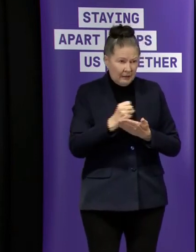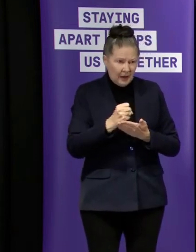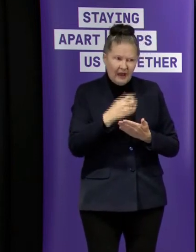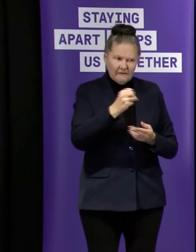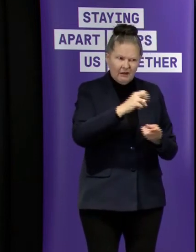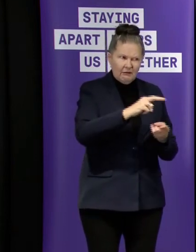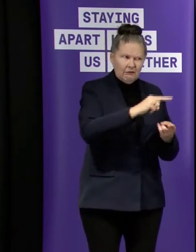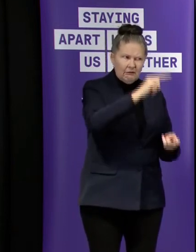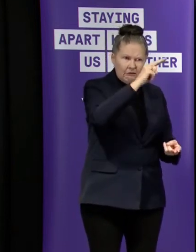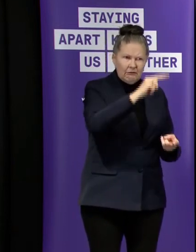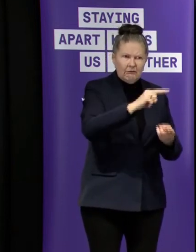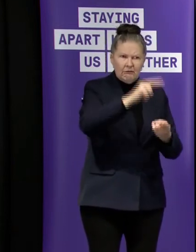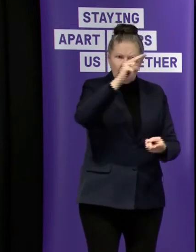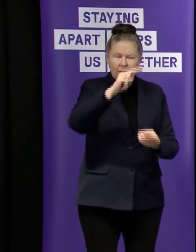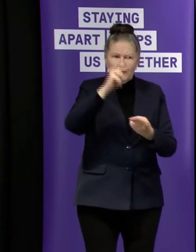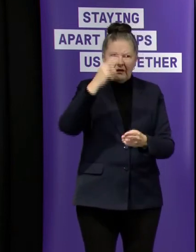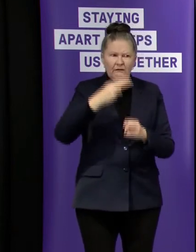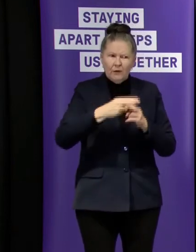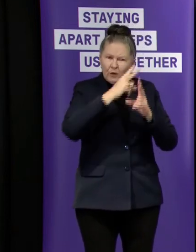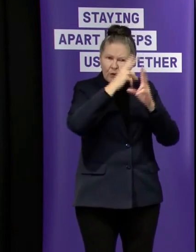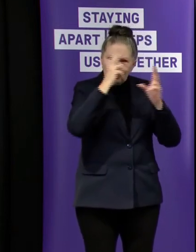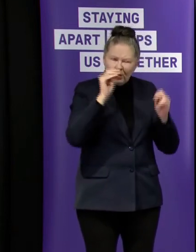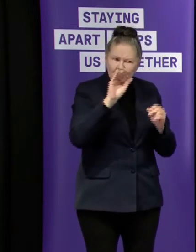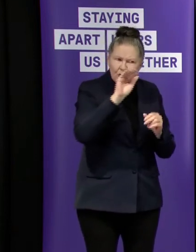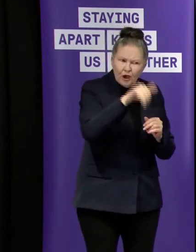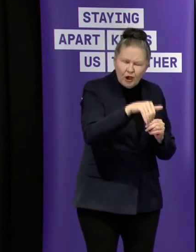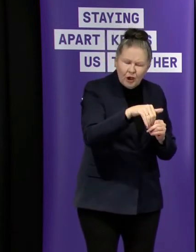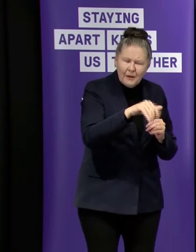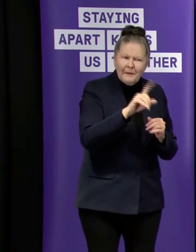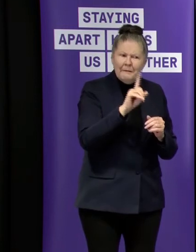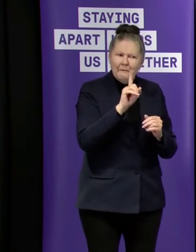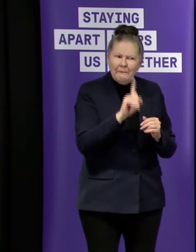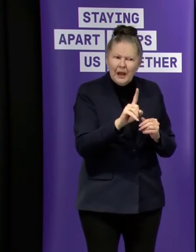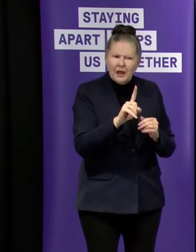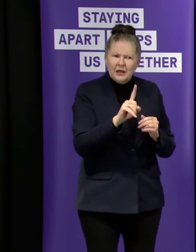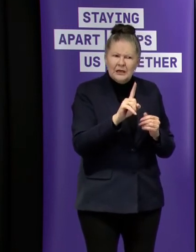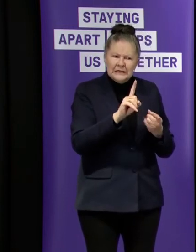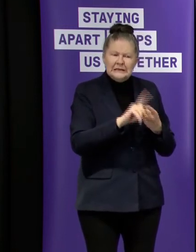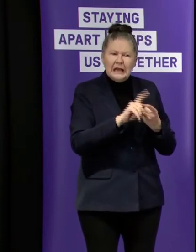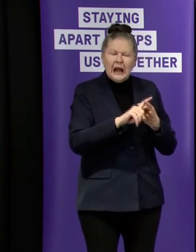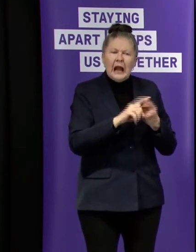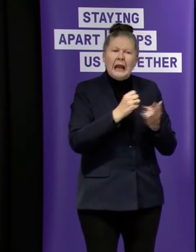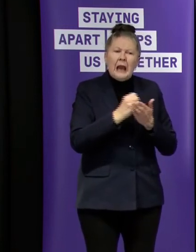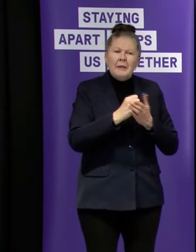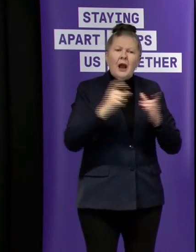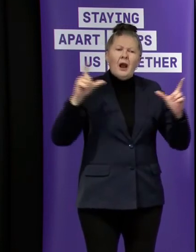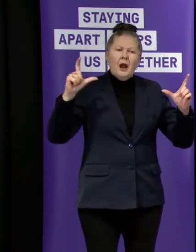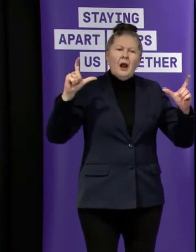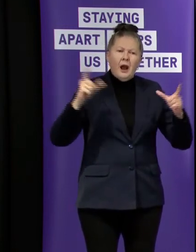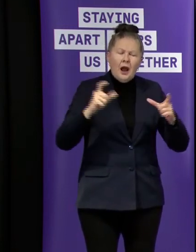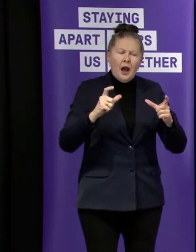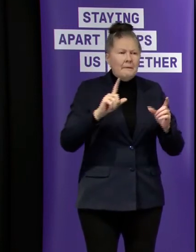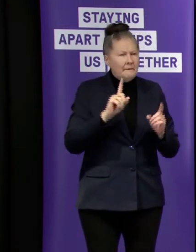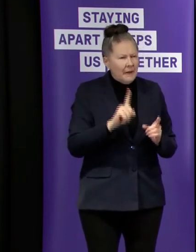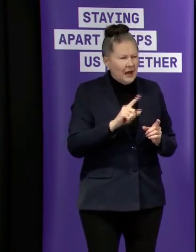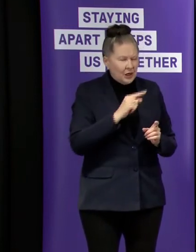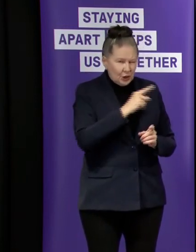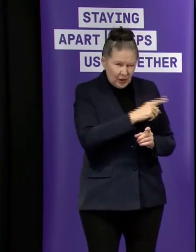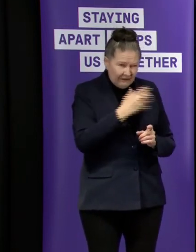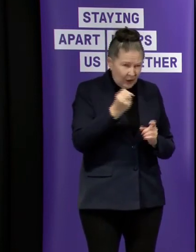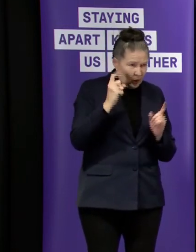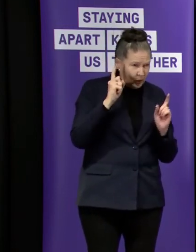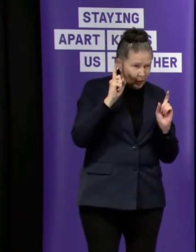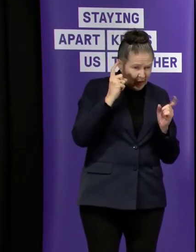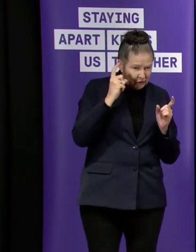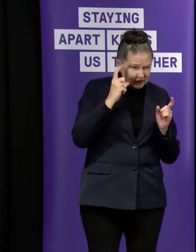up even though the overwhelming trend is is down are you concerned about sort of getting areas where the restrictions